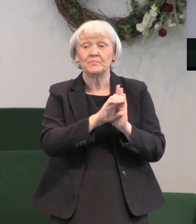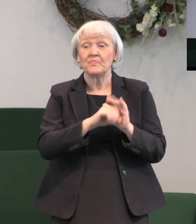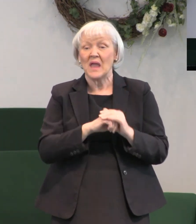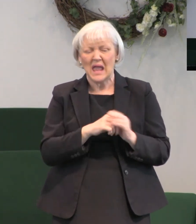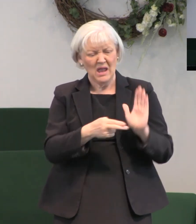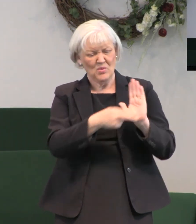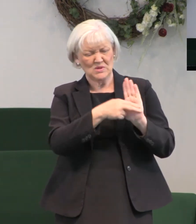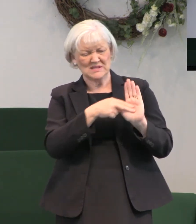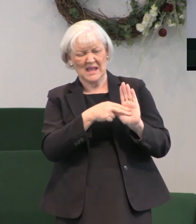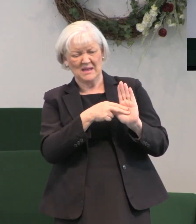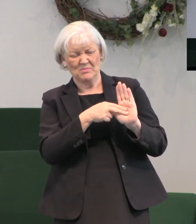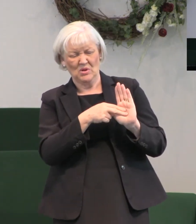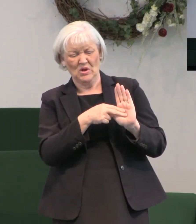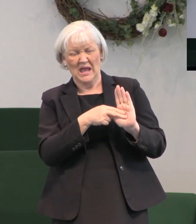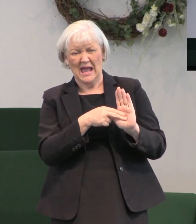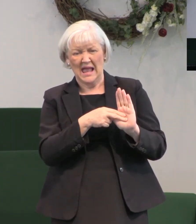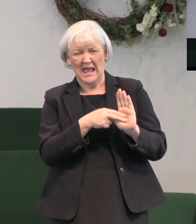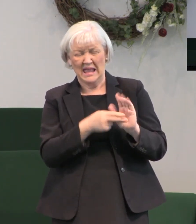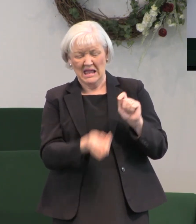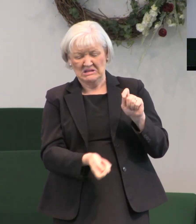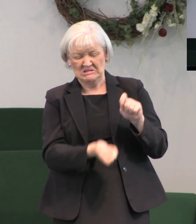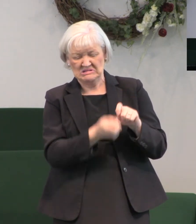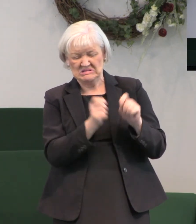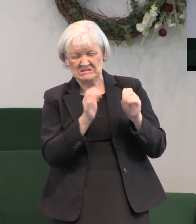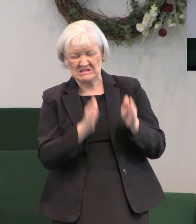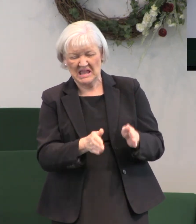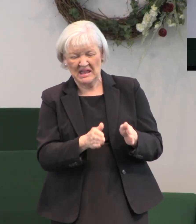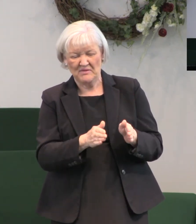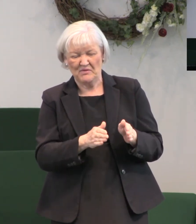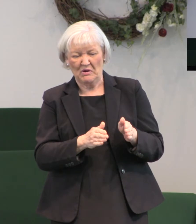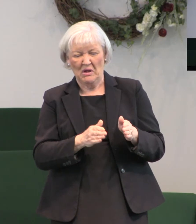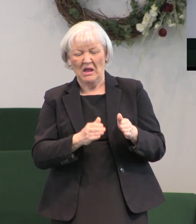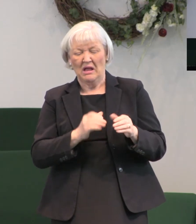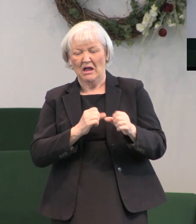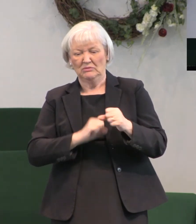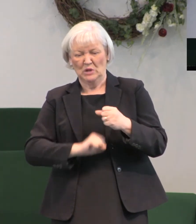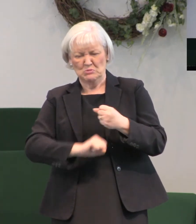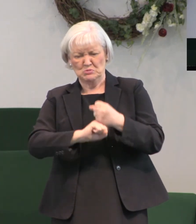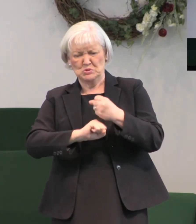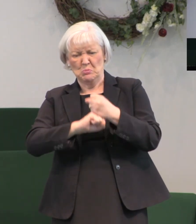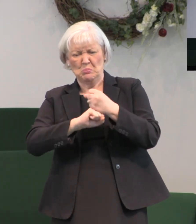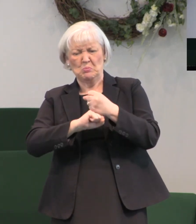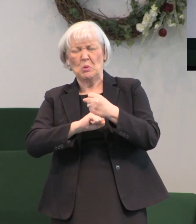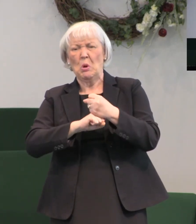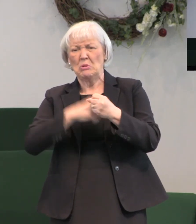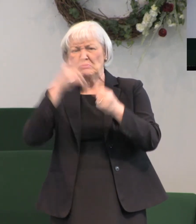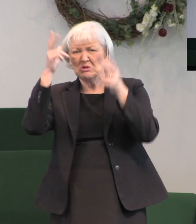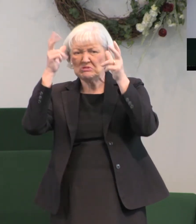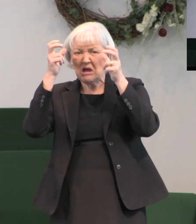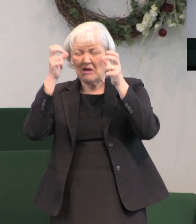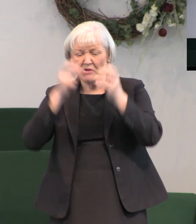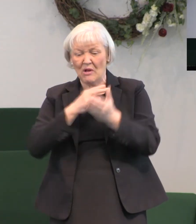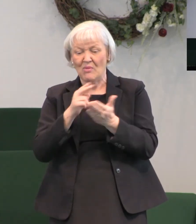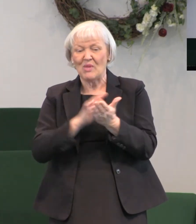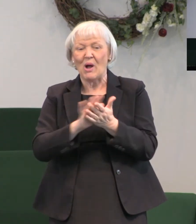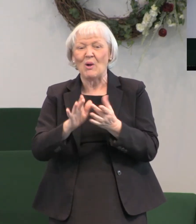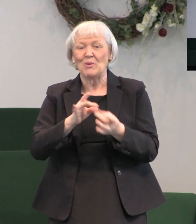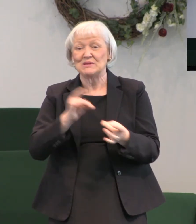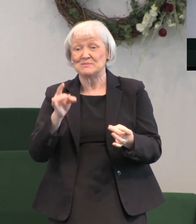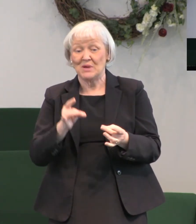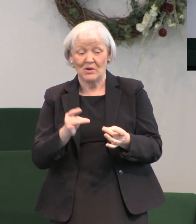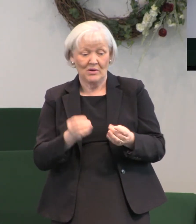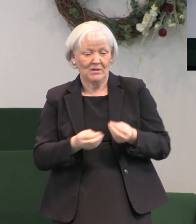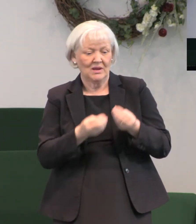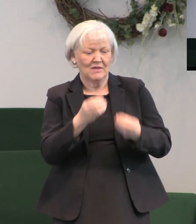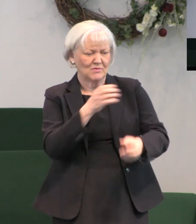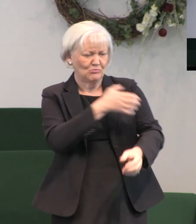blasphemer, a false prophet, the Holy Spirit enabled, empowered Jesus to do the great miracles that